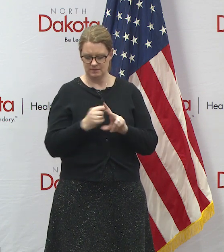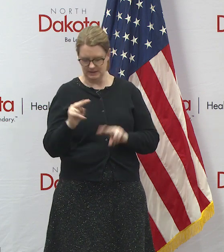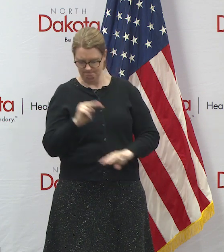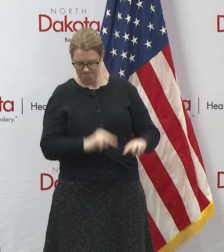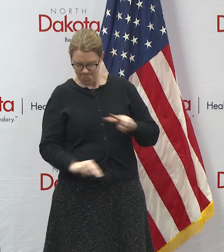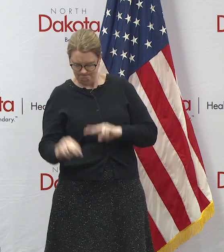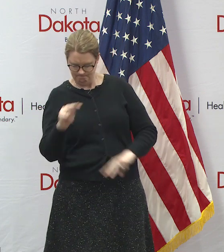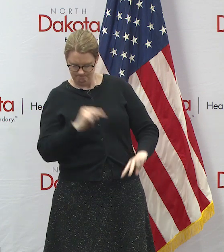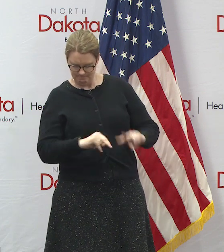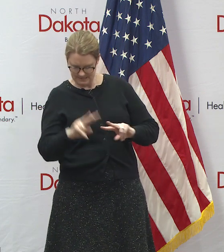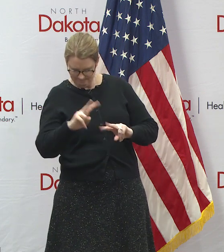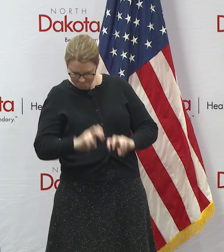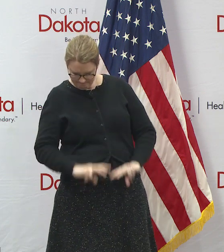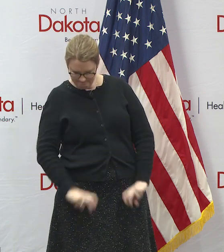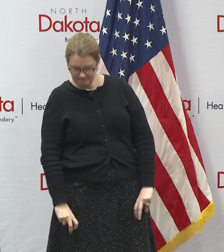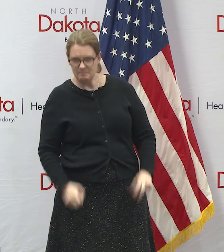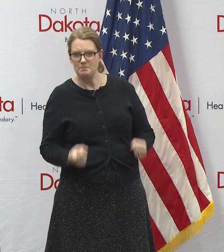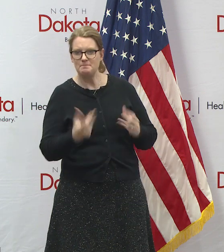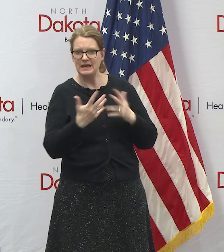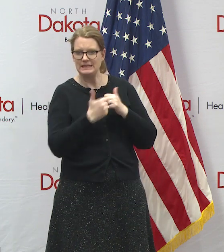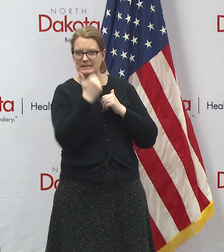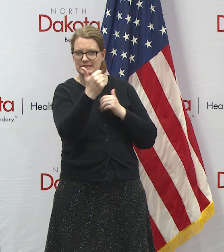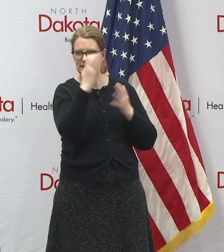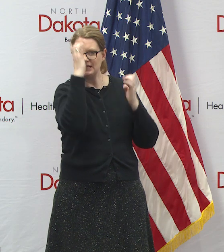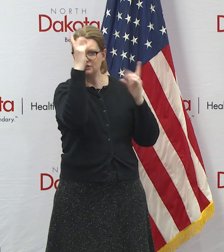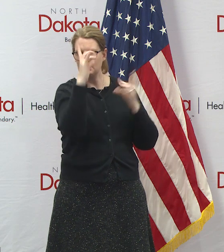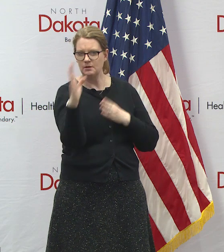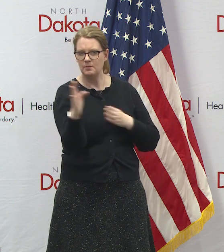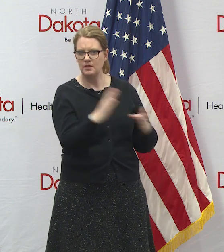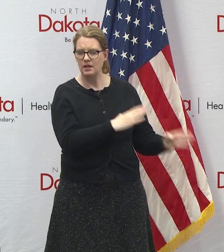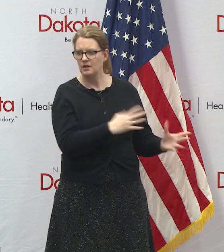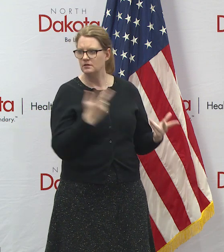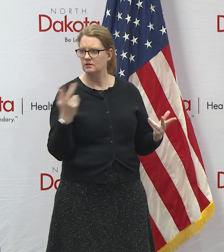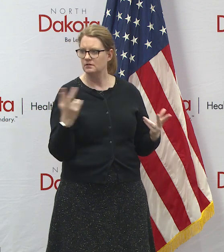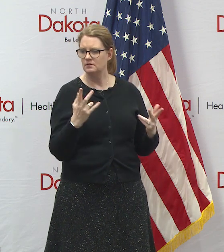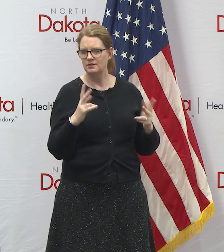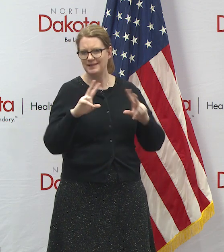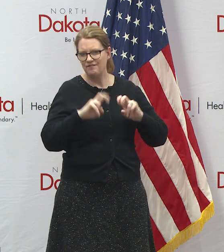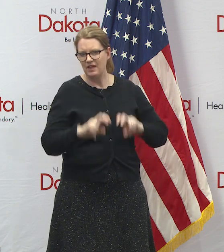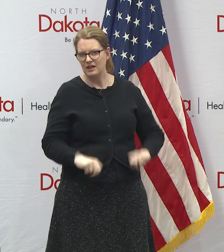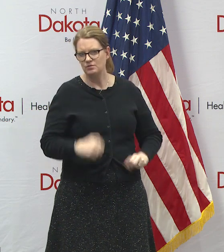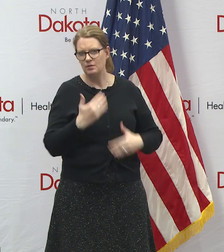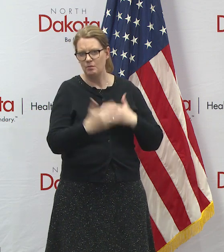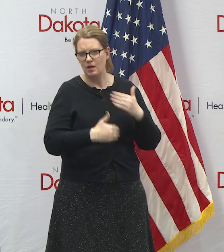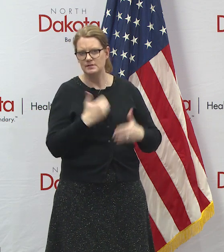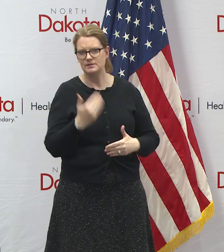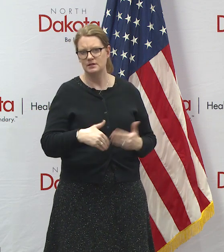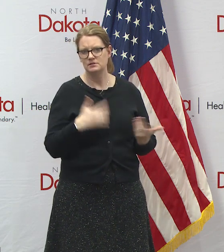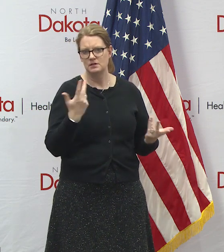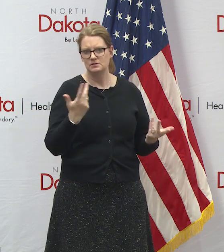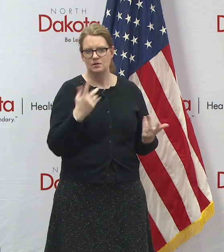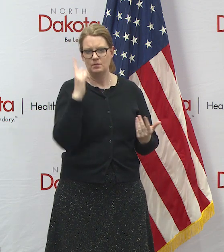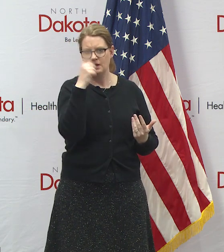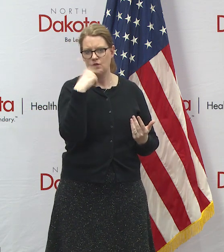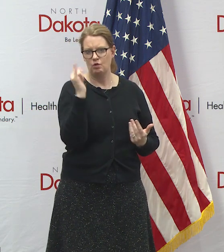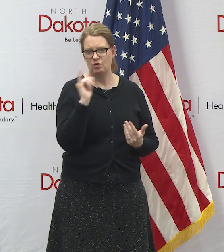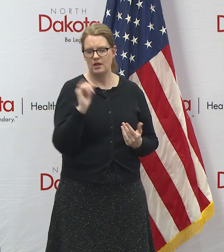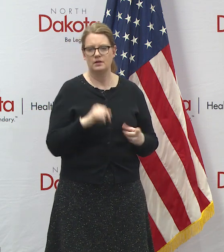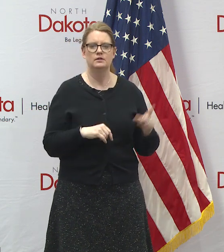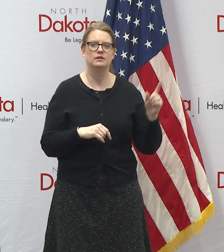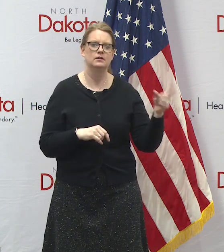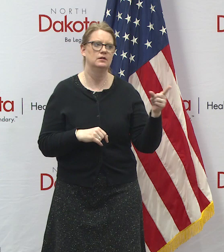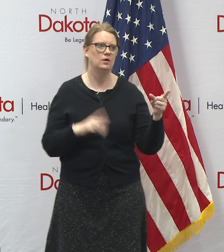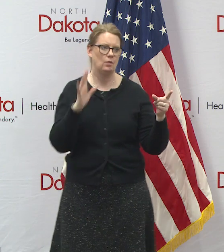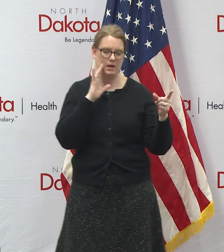plans that are coming in from around the state what exactly is that evaluation process going to look like uh question was uh